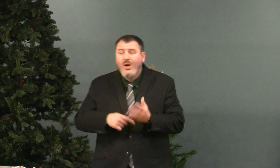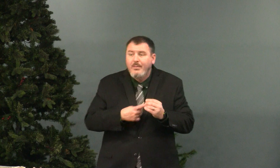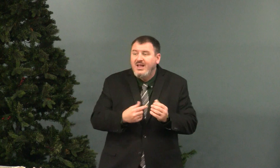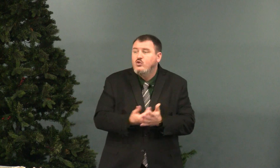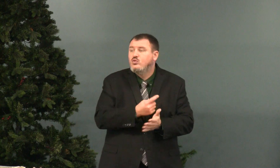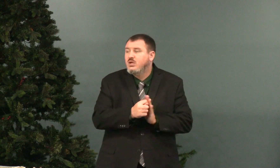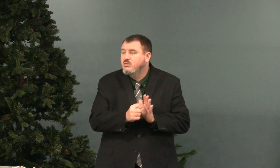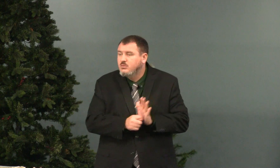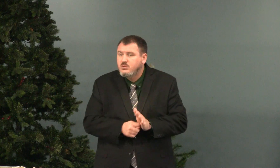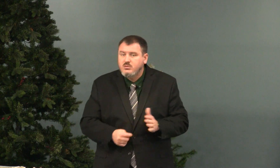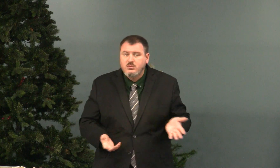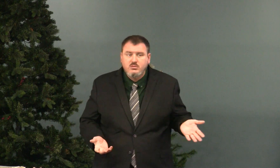So what about the New Testament?